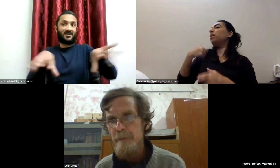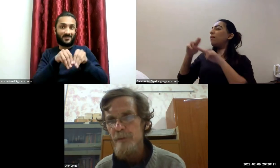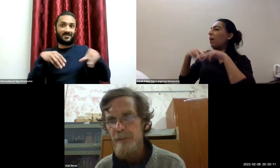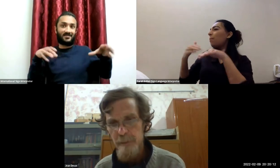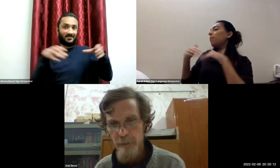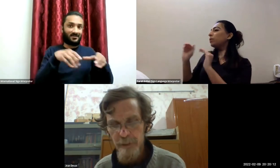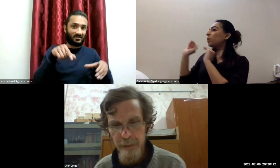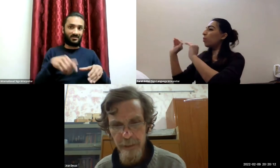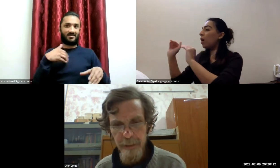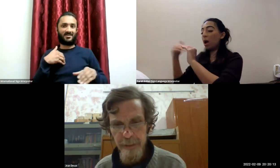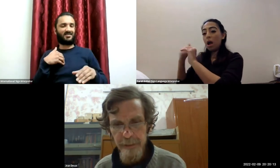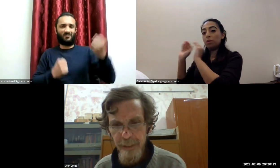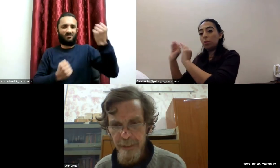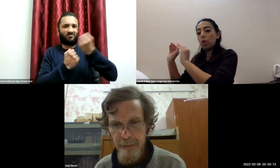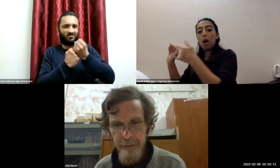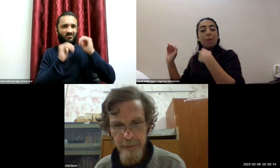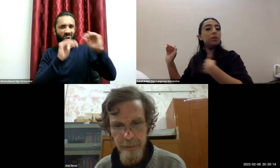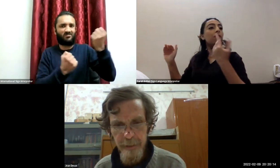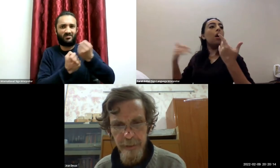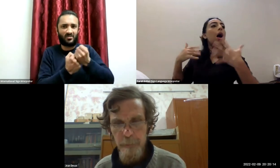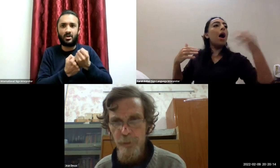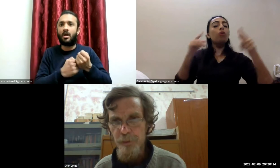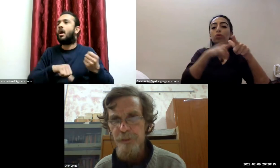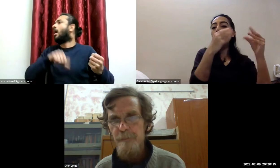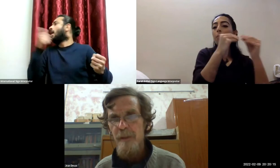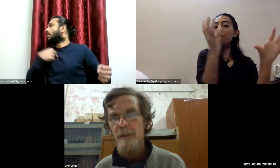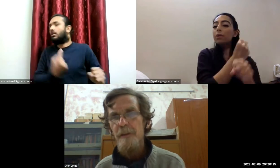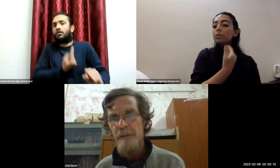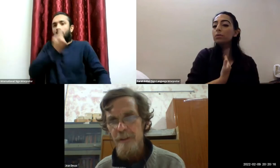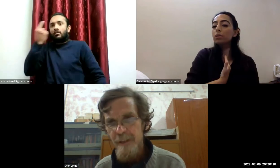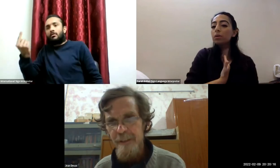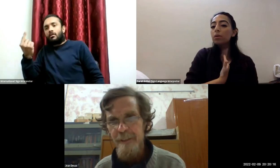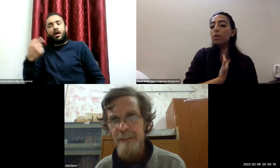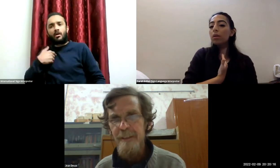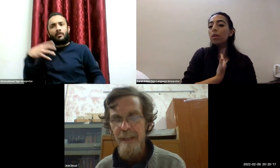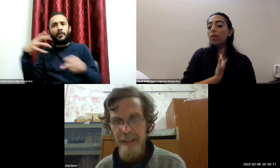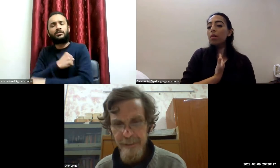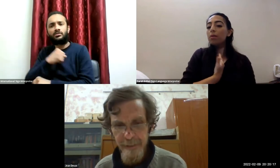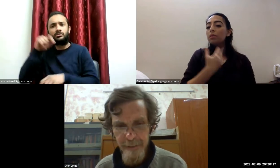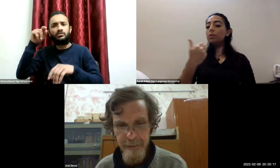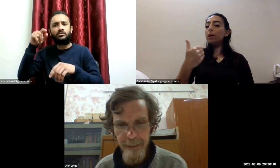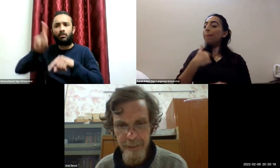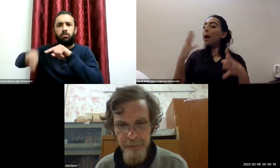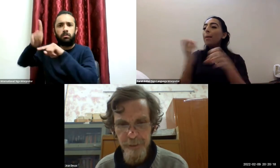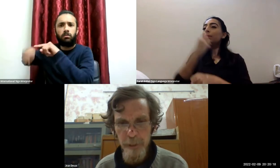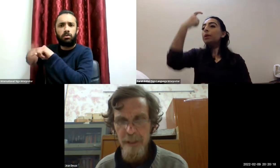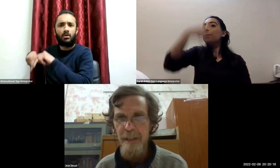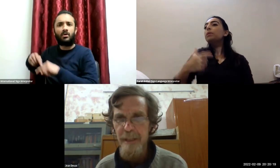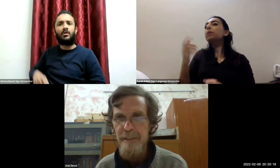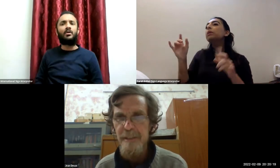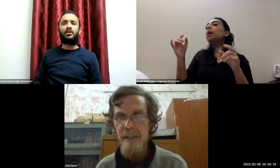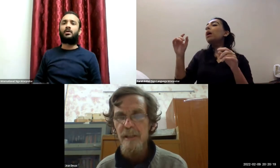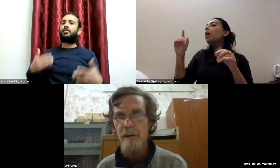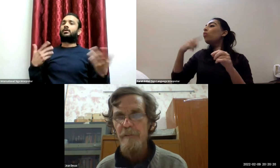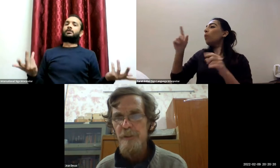includes a member with disability is neglected in that approach thirdly it neglects the special